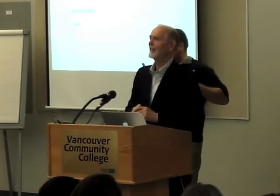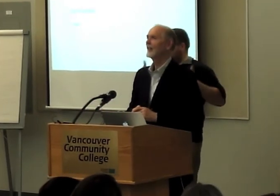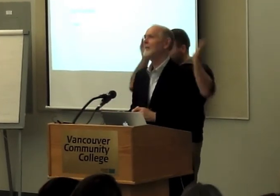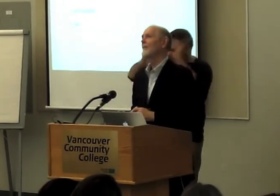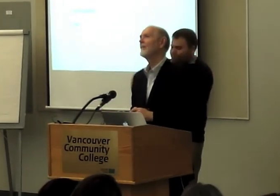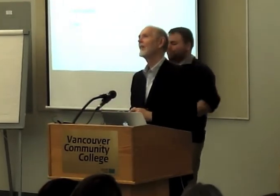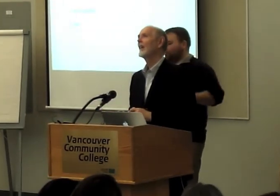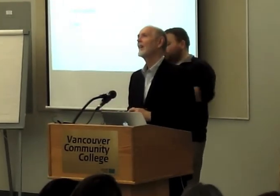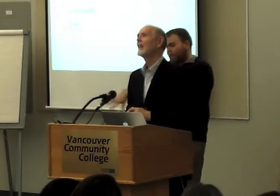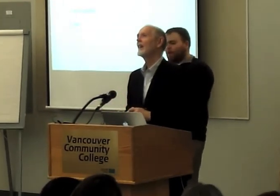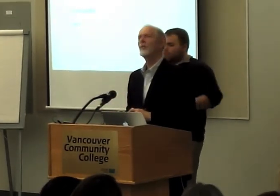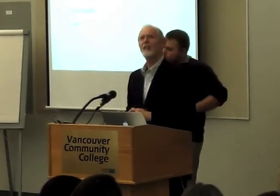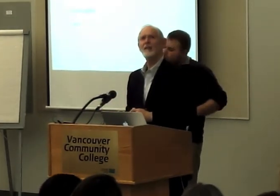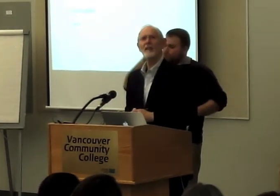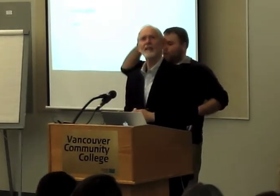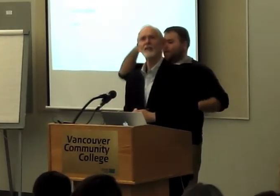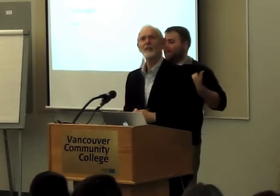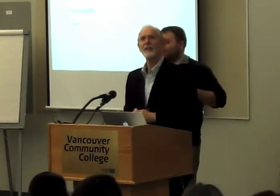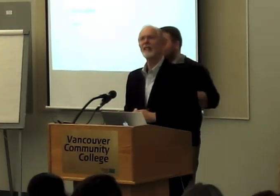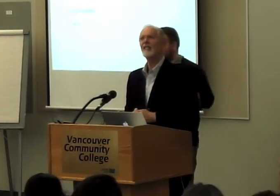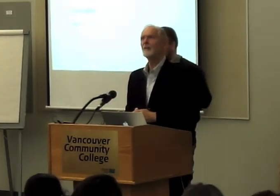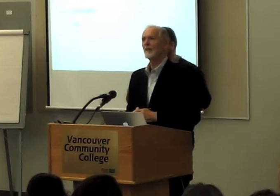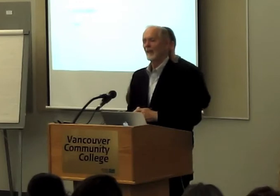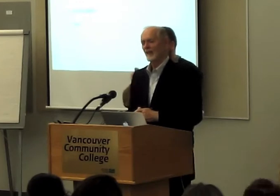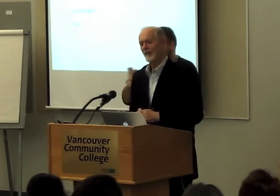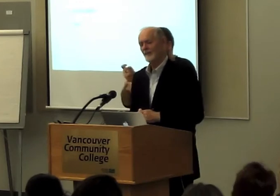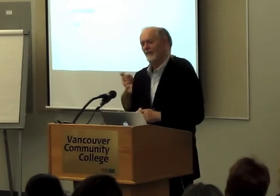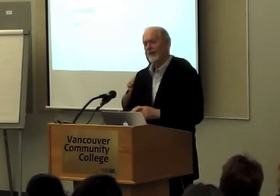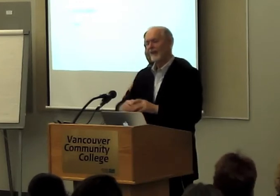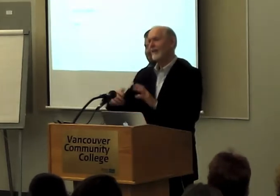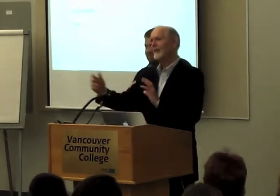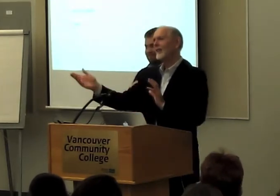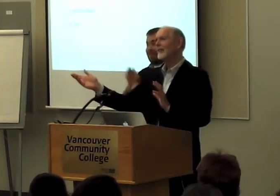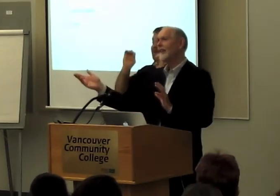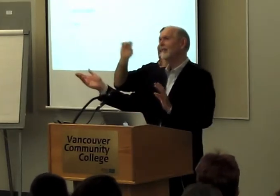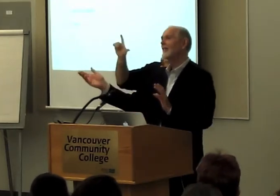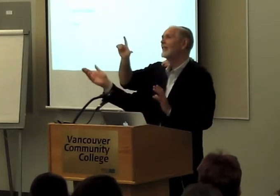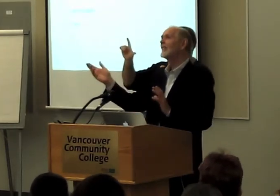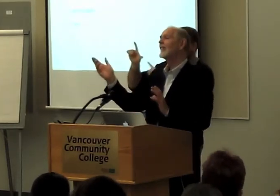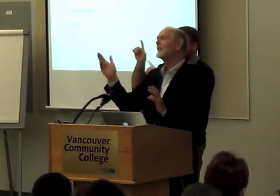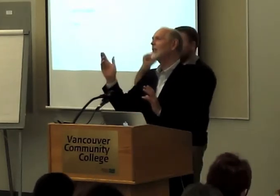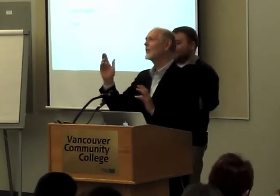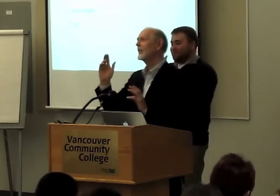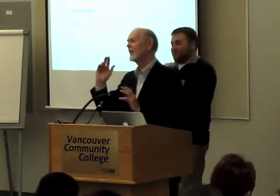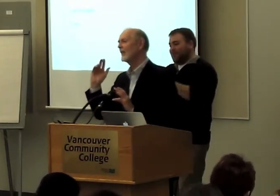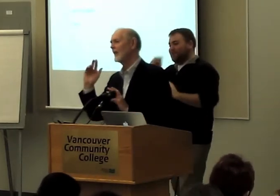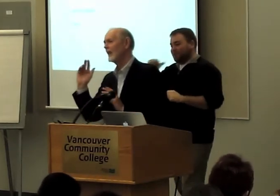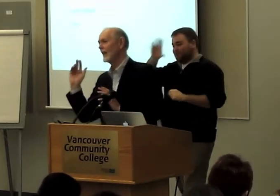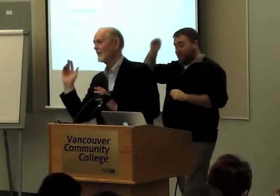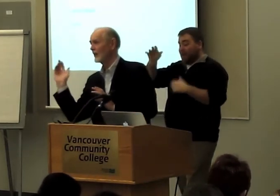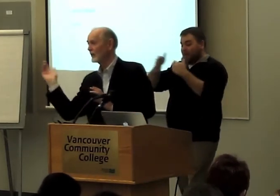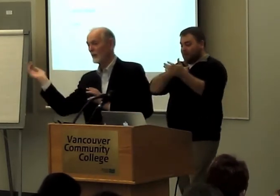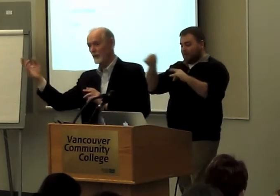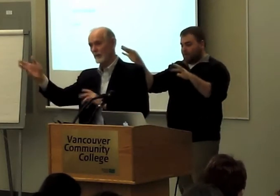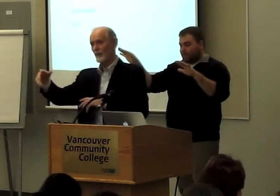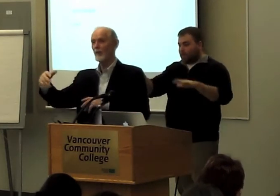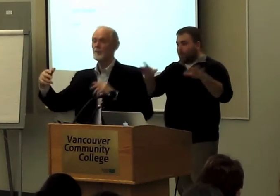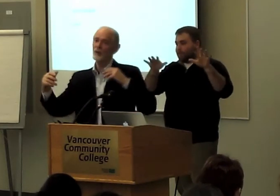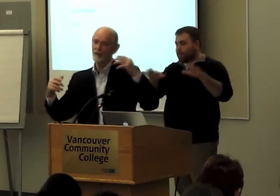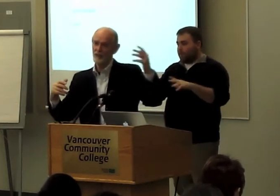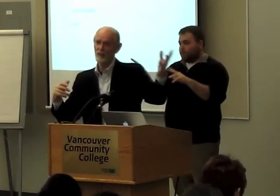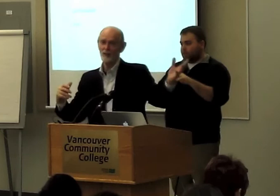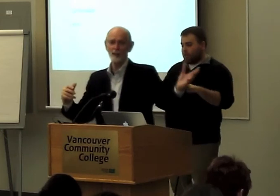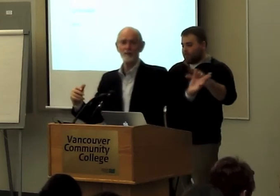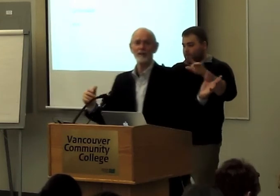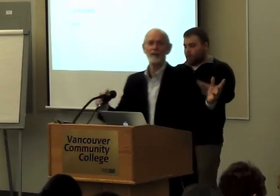And then, I don't think I made that choice. I can't remember. And then, eventually, they get back to the rivers of